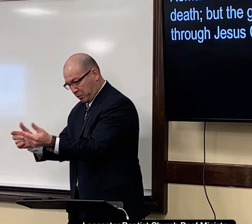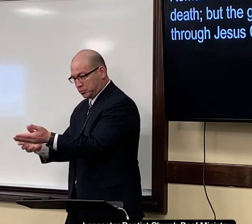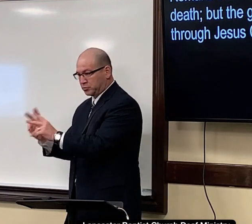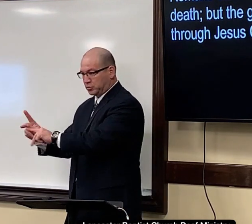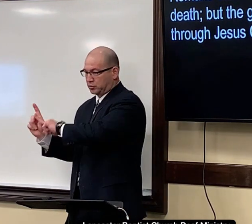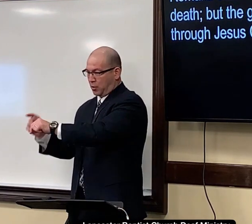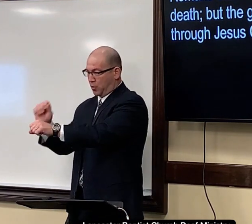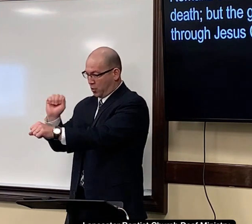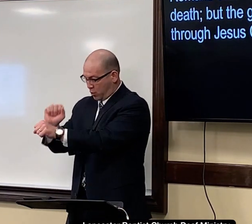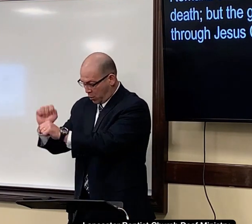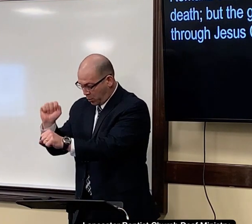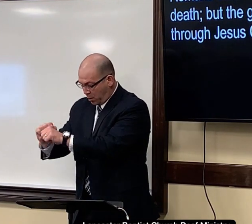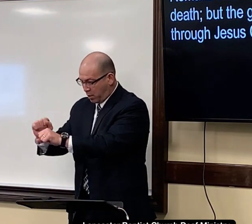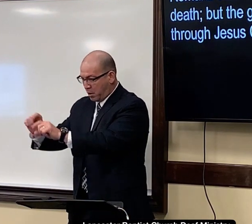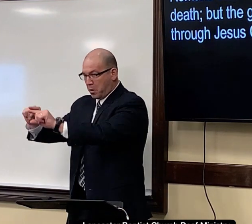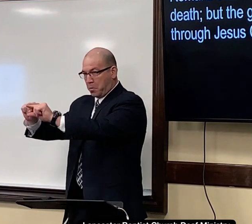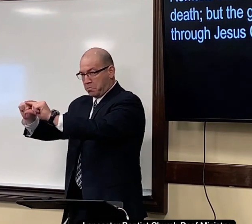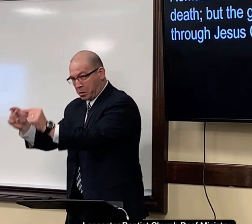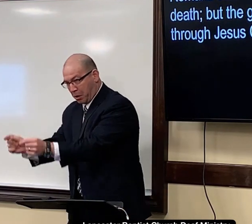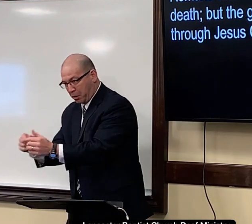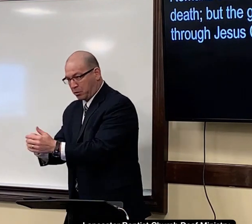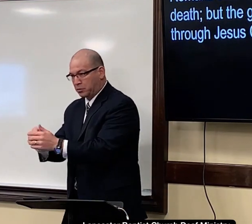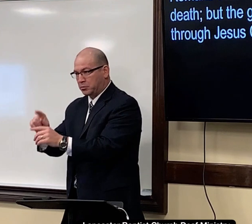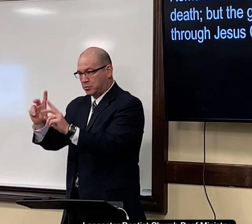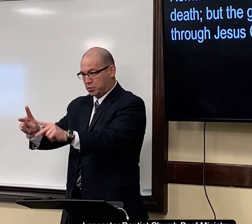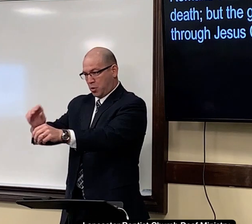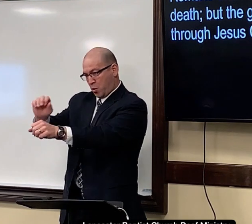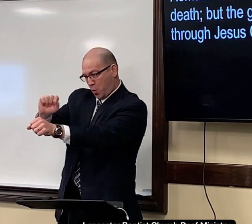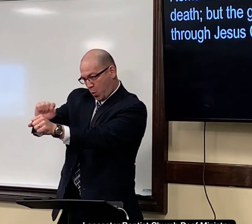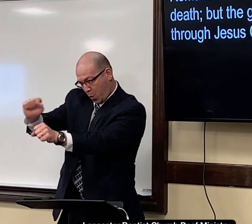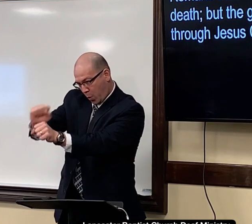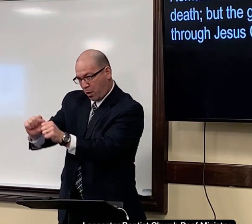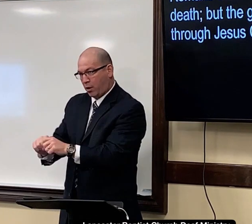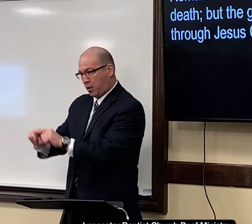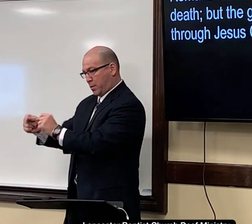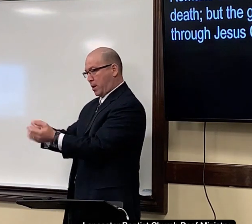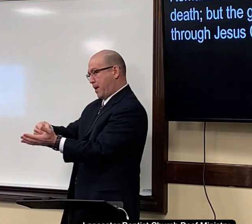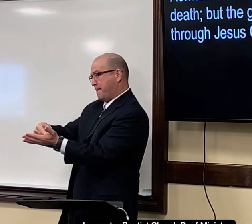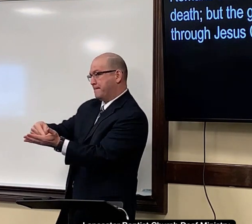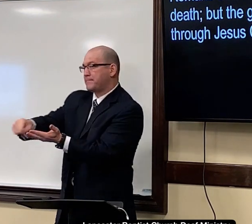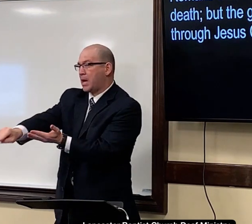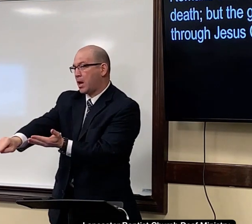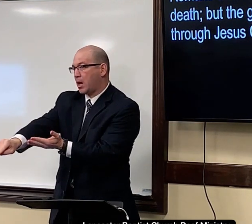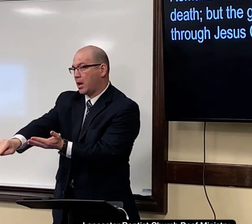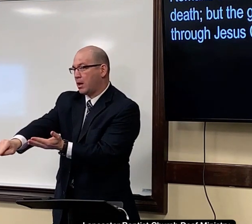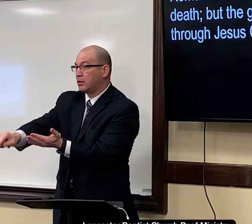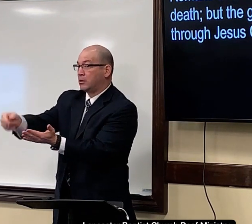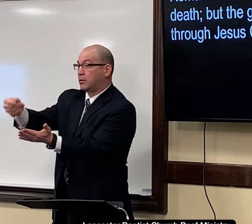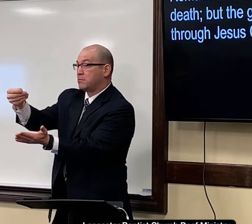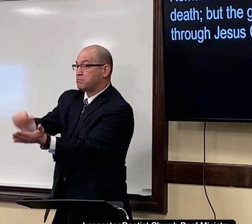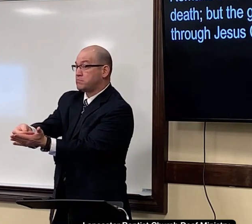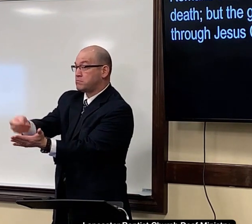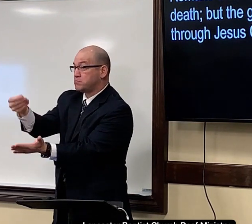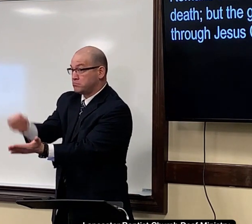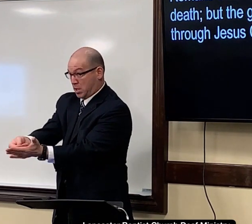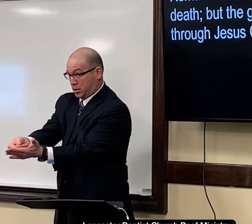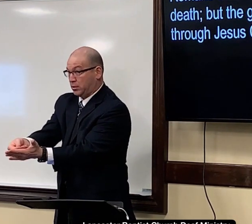So, McDonald's, you know, people go to work at McDonald's. They work, and McDonald's will pay them money.